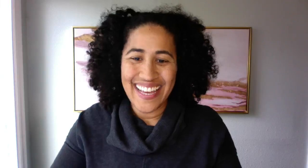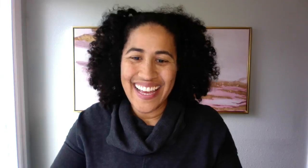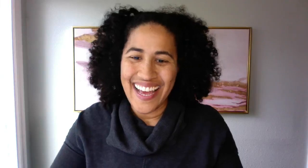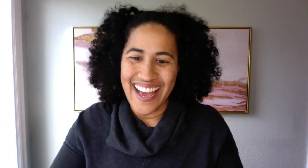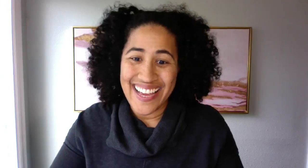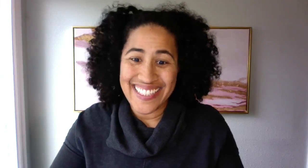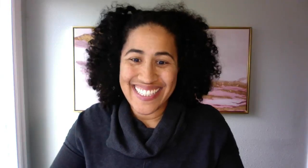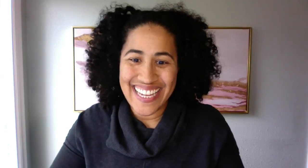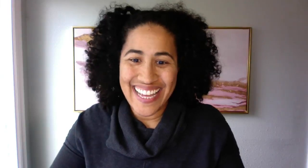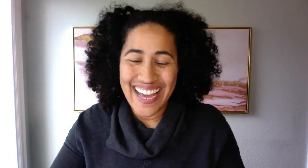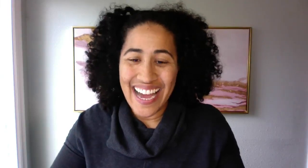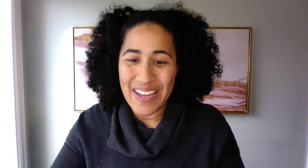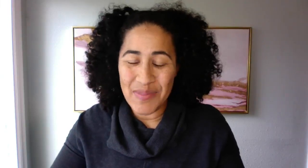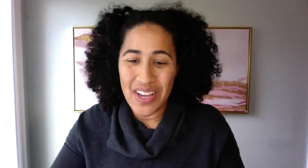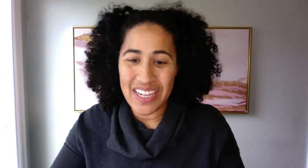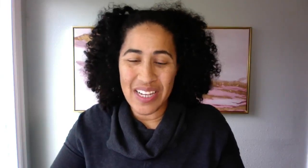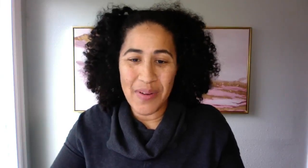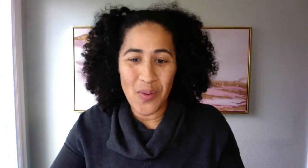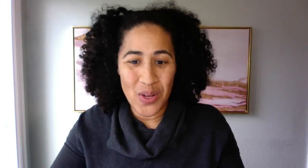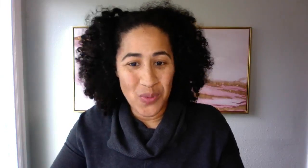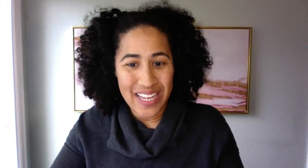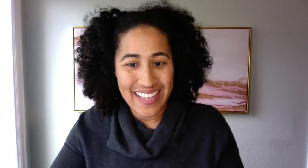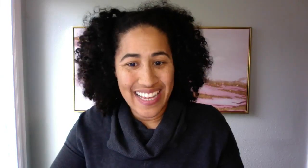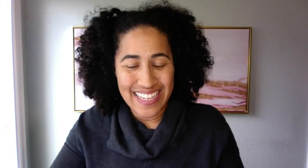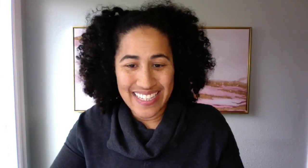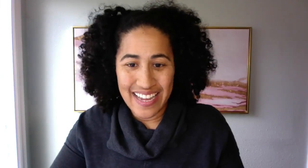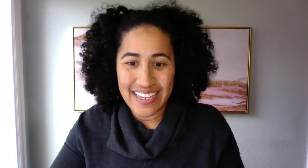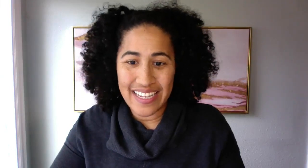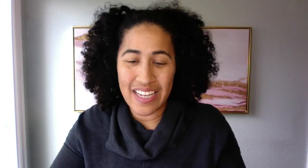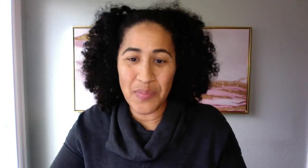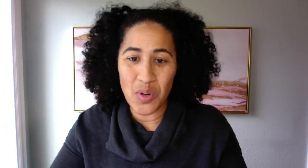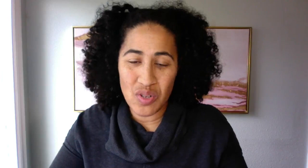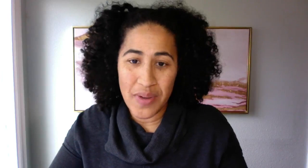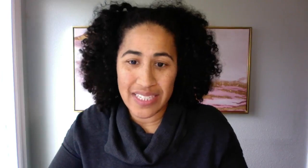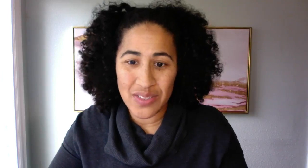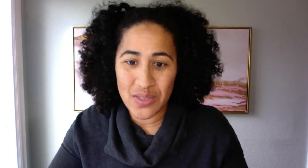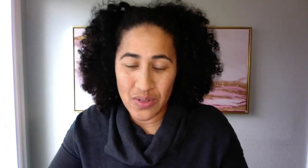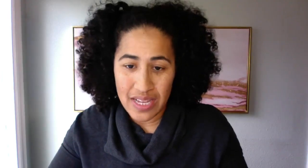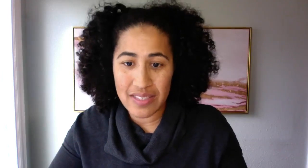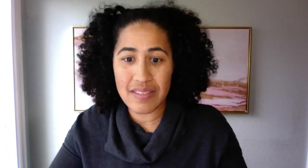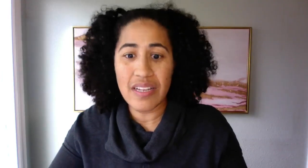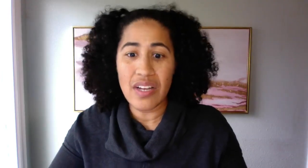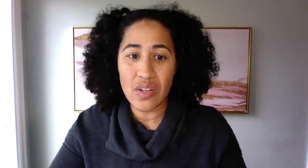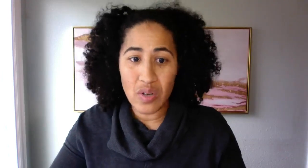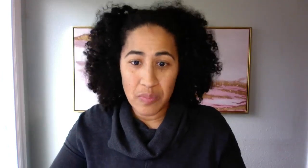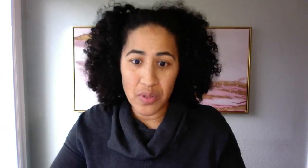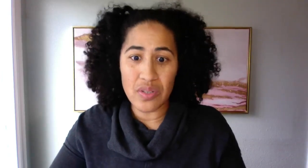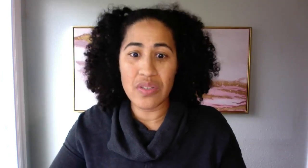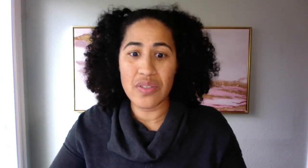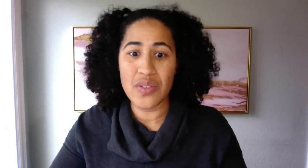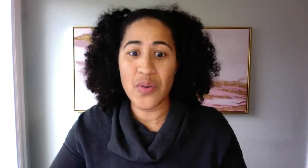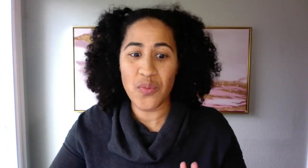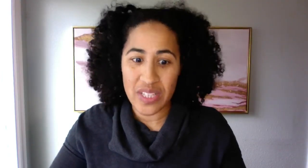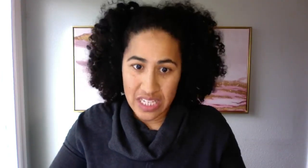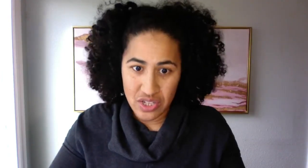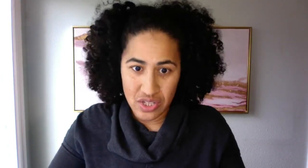Hi. Today, I'm talking about one way that anxiety and post-traumatic stress cripple relationships.